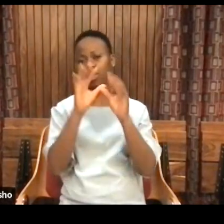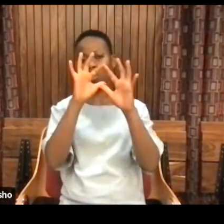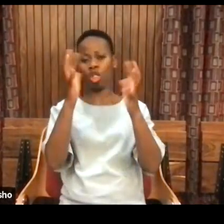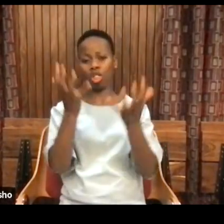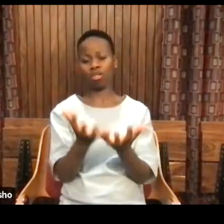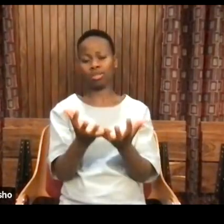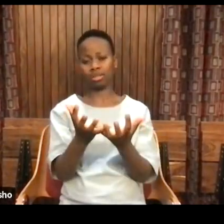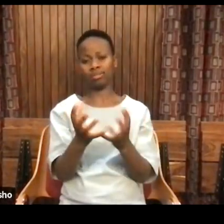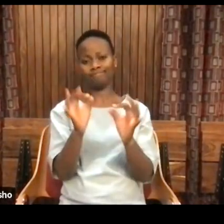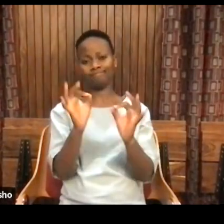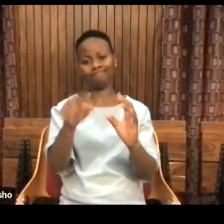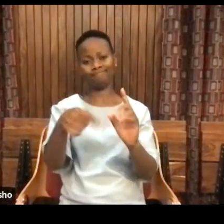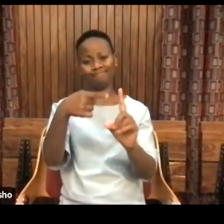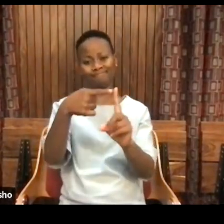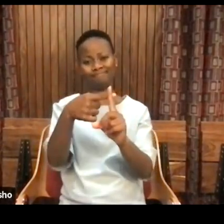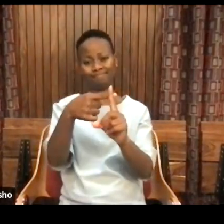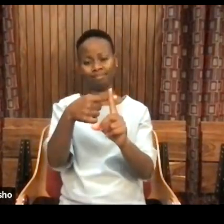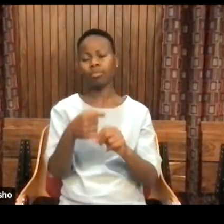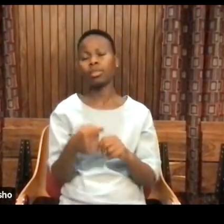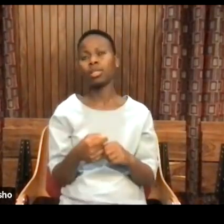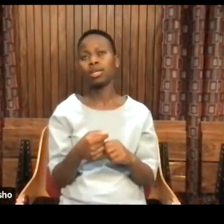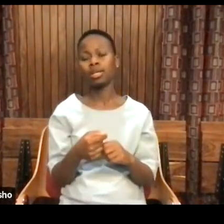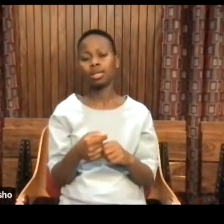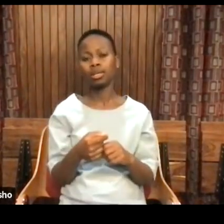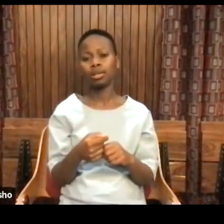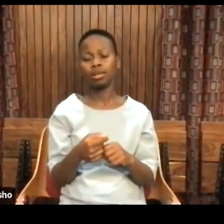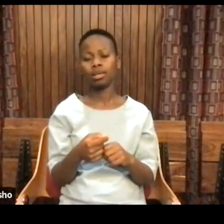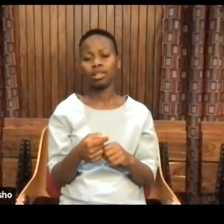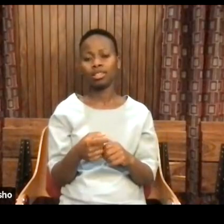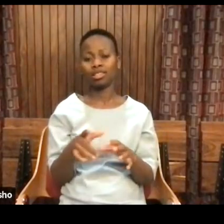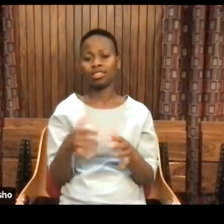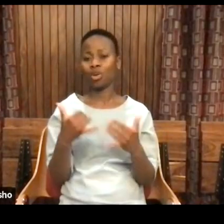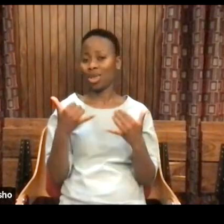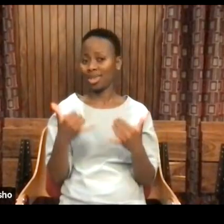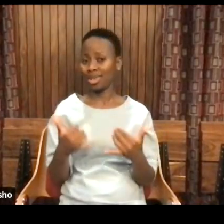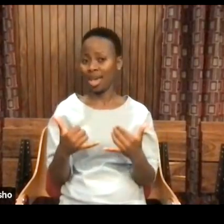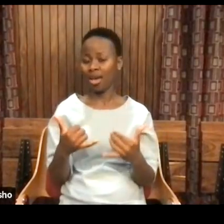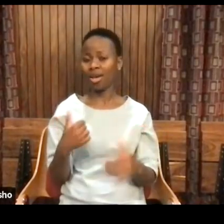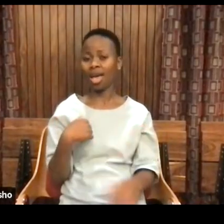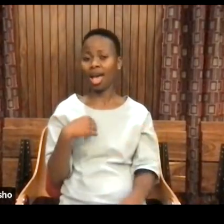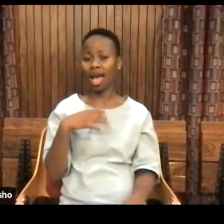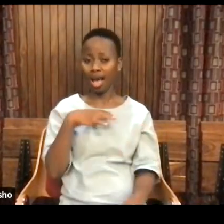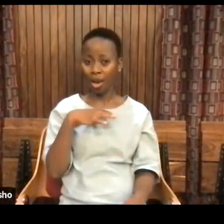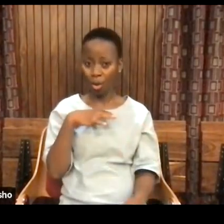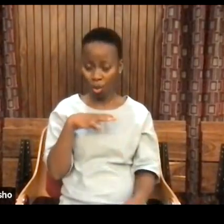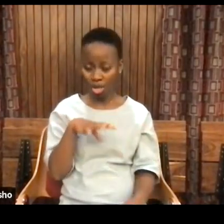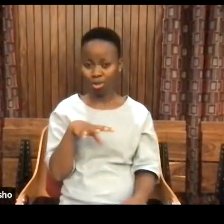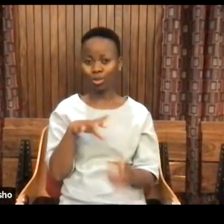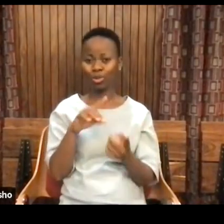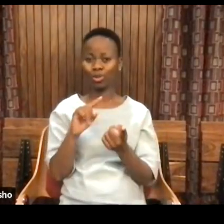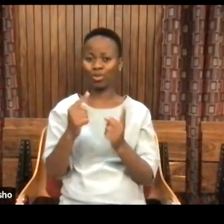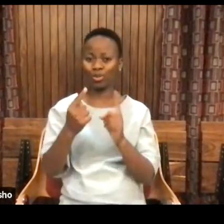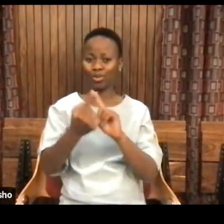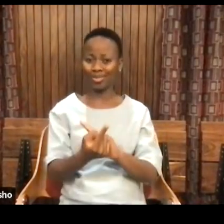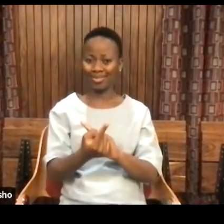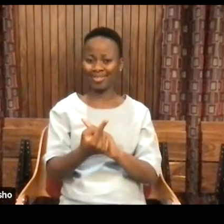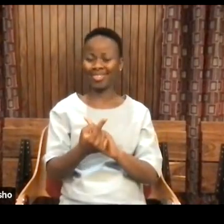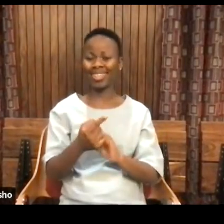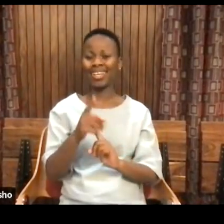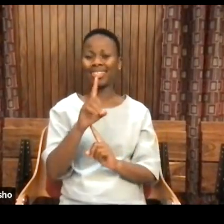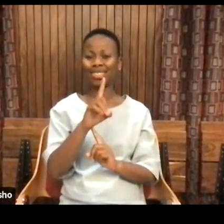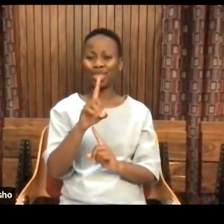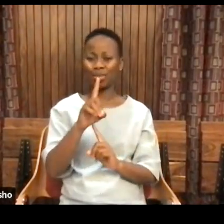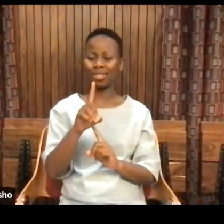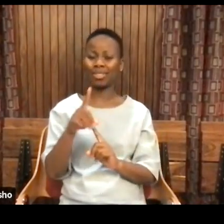do need and want. So what I'm going to do right now is I'm going to subvert the dominant paradigm, which says that I